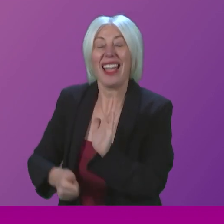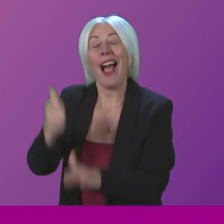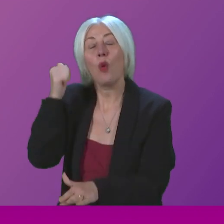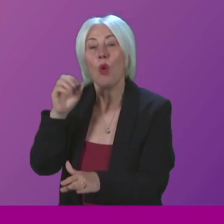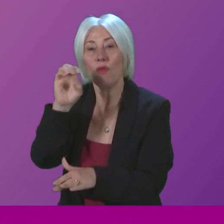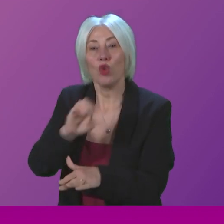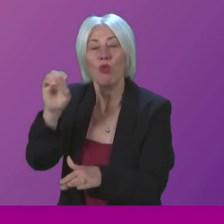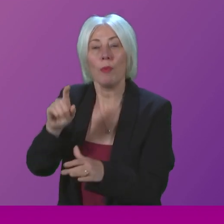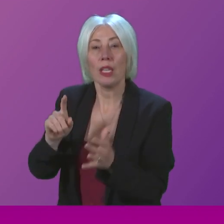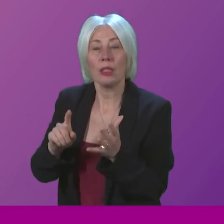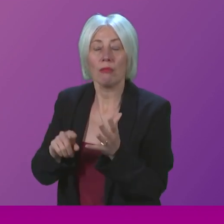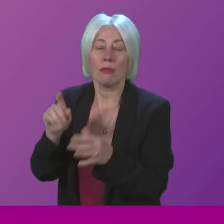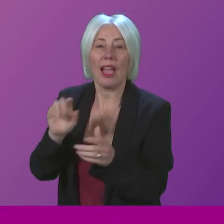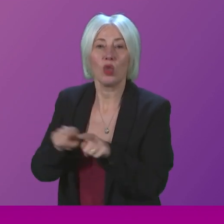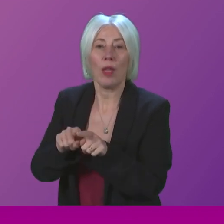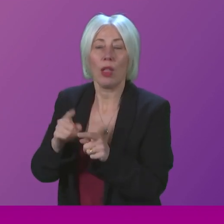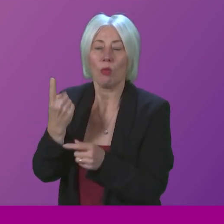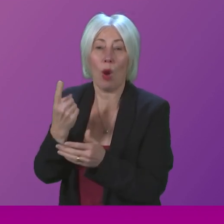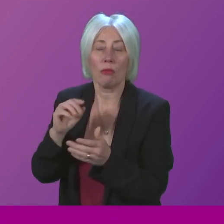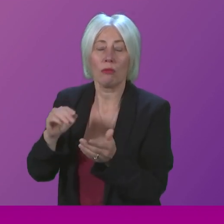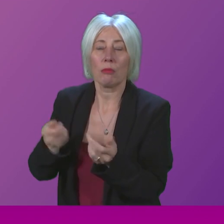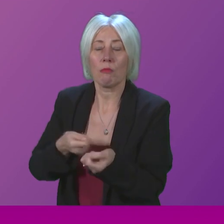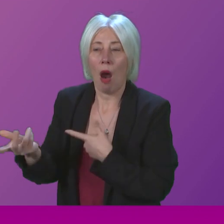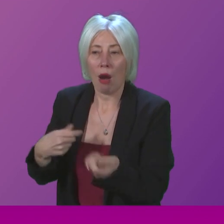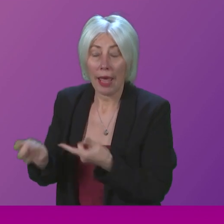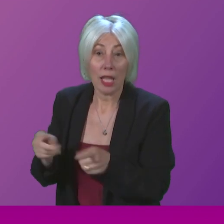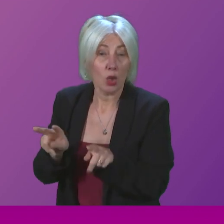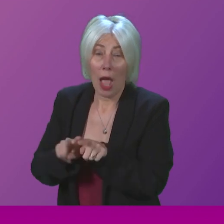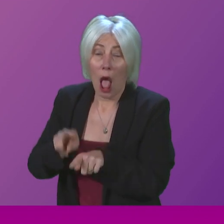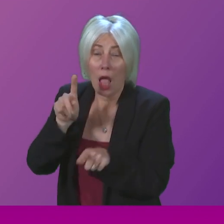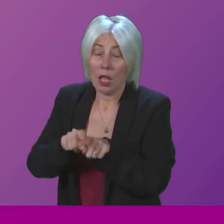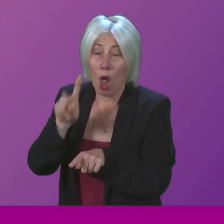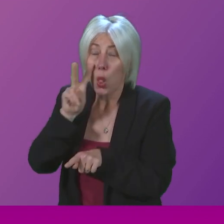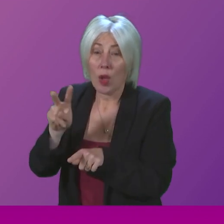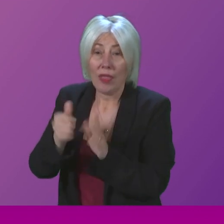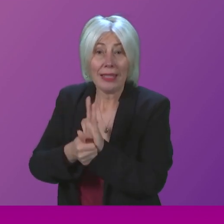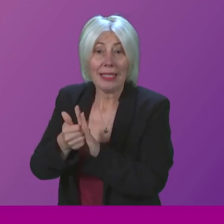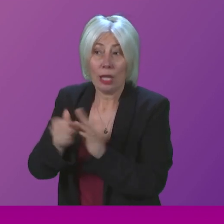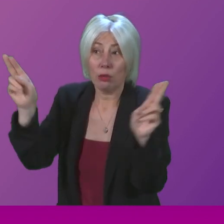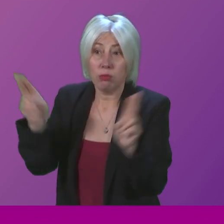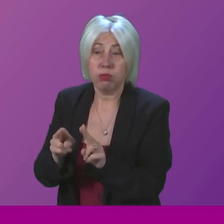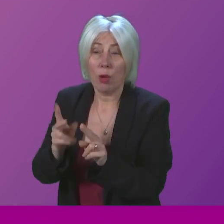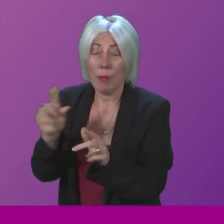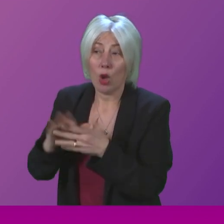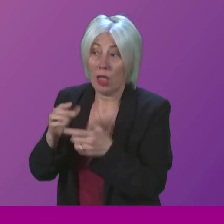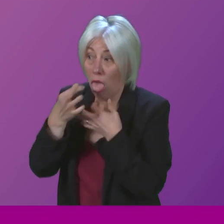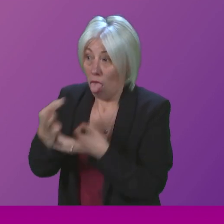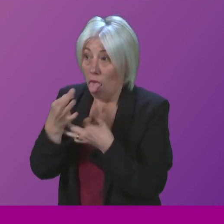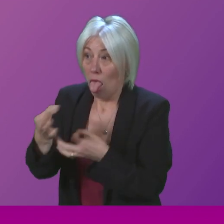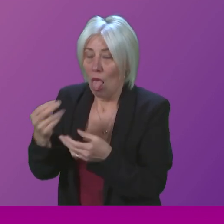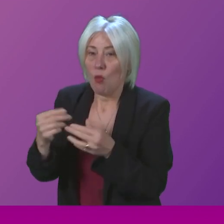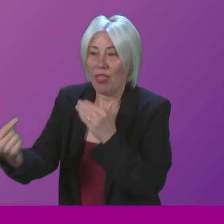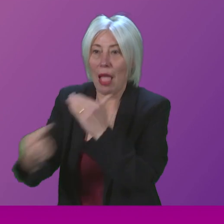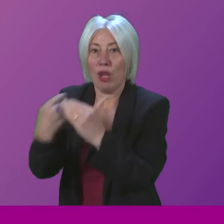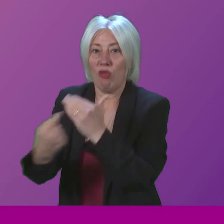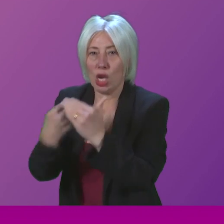and the ones who are exacerbating skill shortages through their obsession with immigration. So perhaps it would support